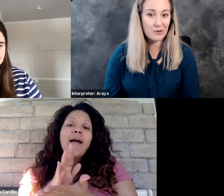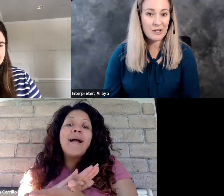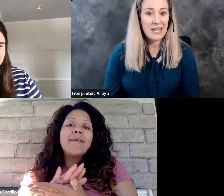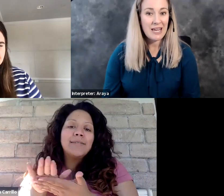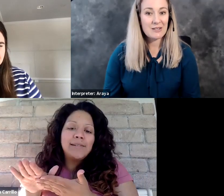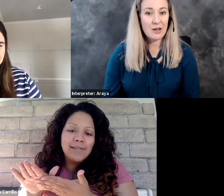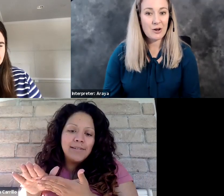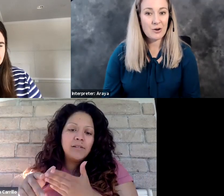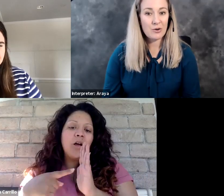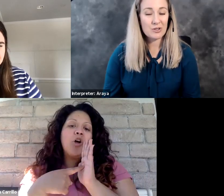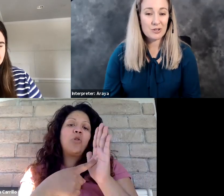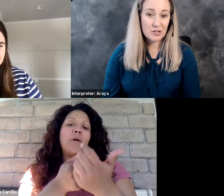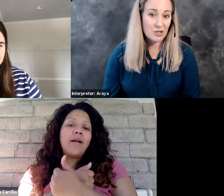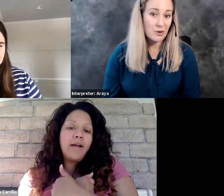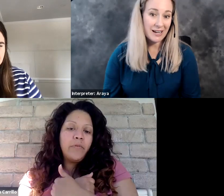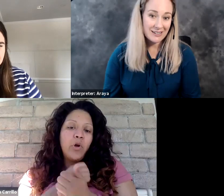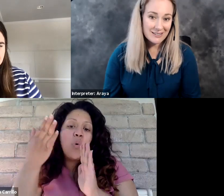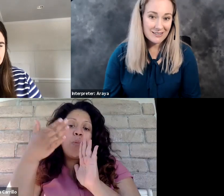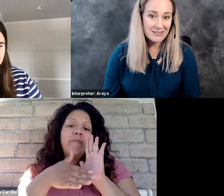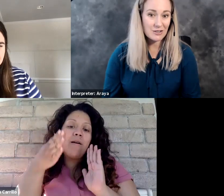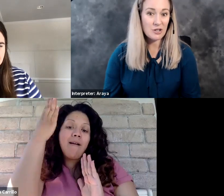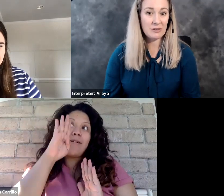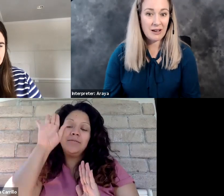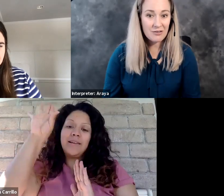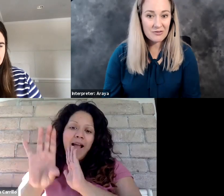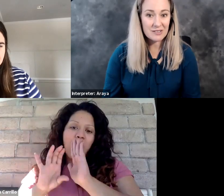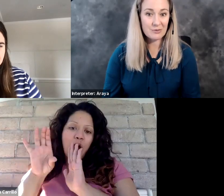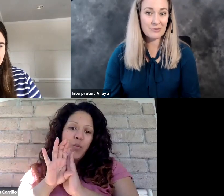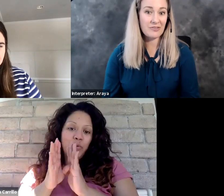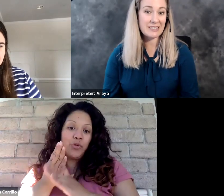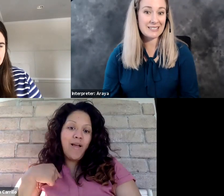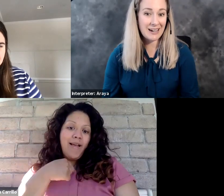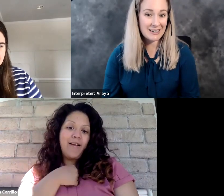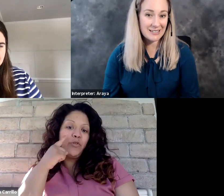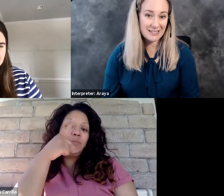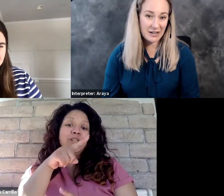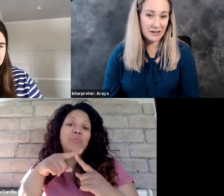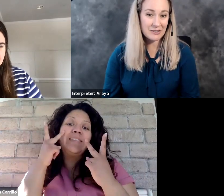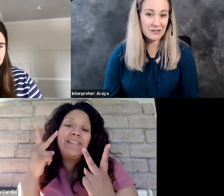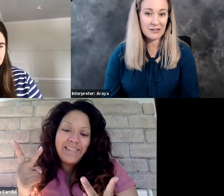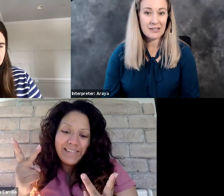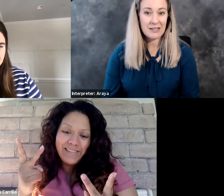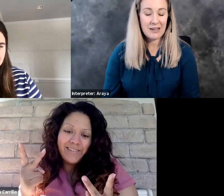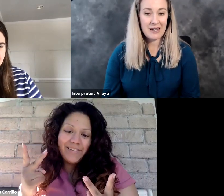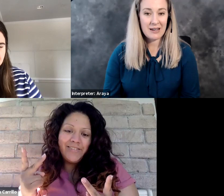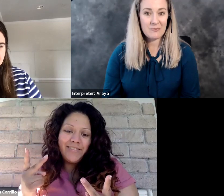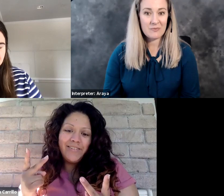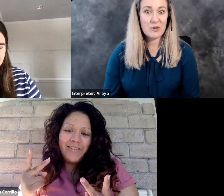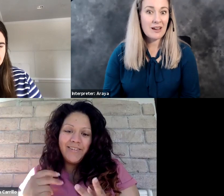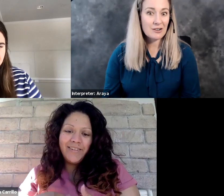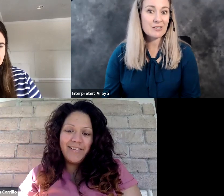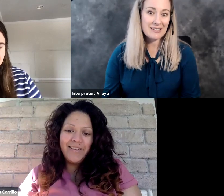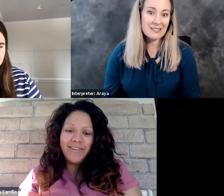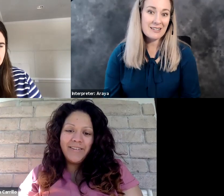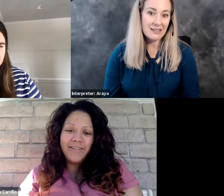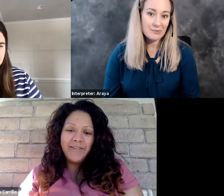know. And so to show kindness, to show love, to reflect God and his character, um, so